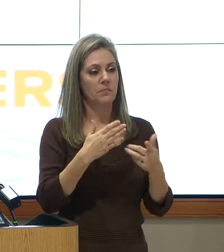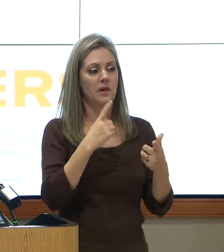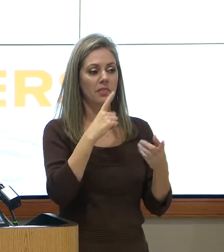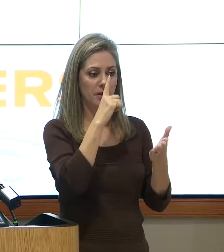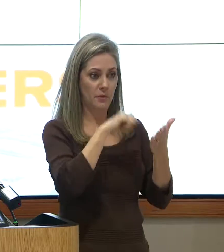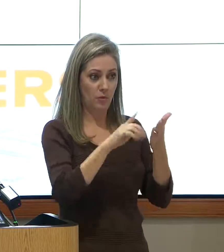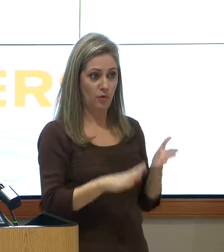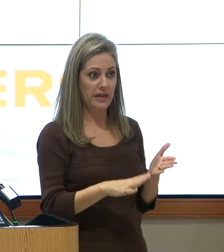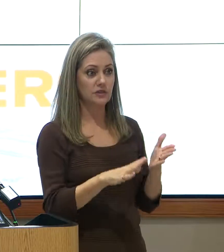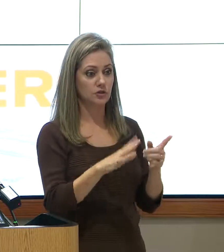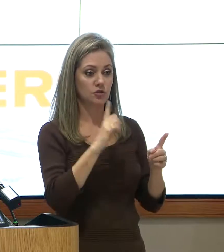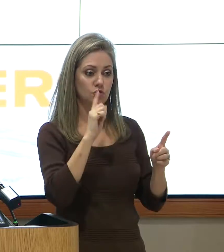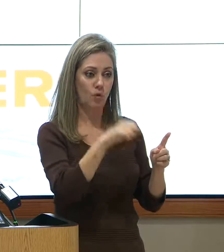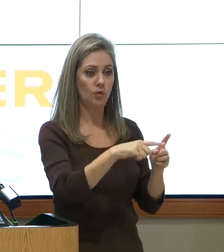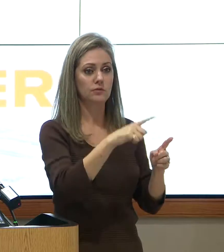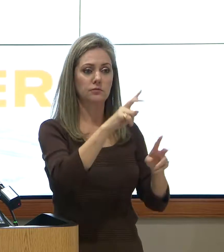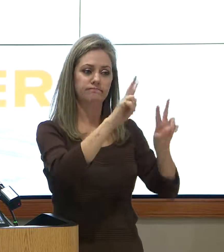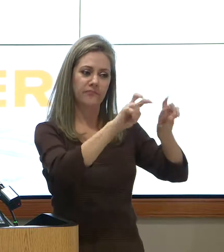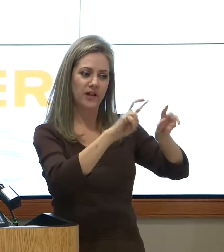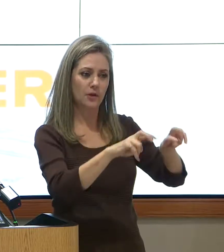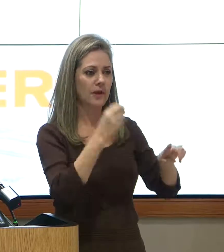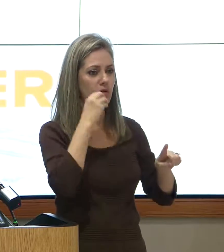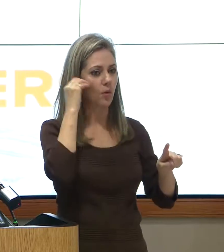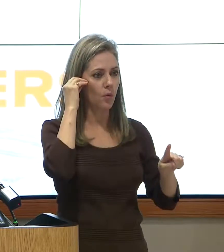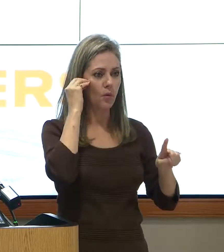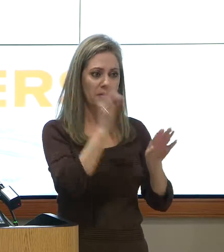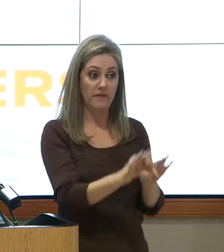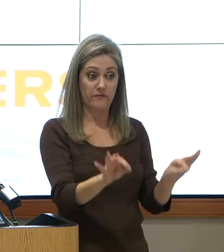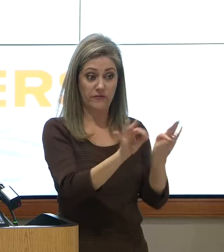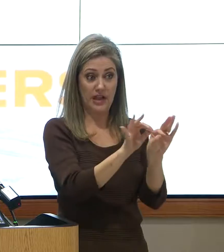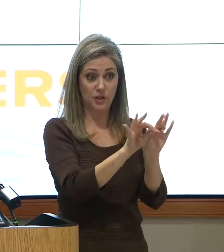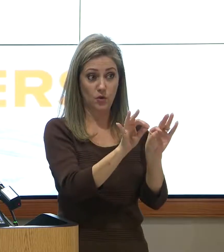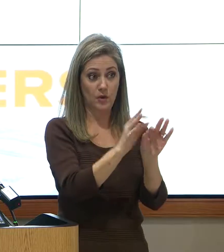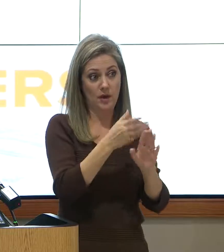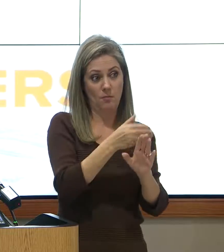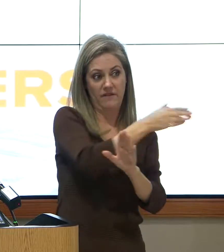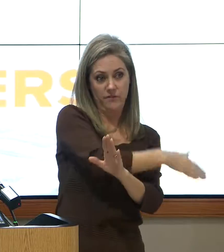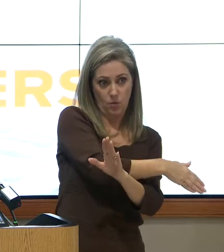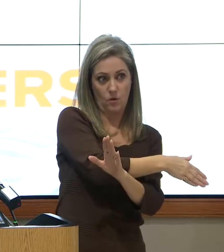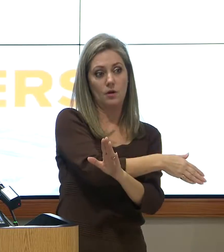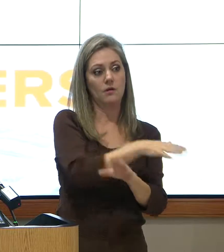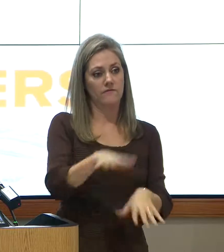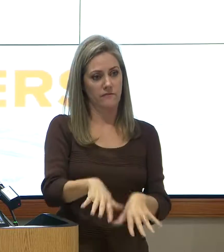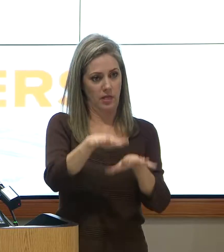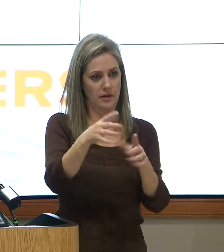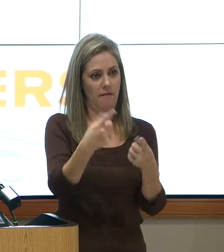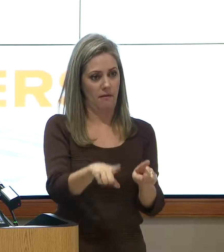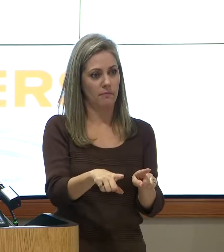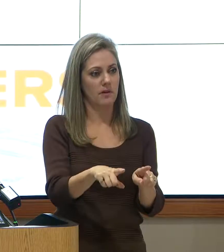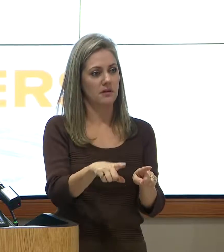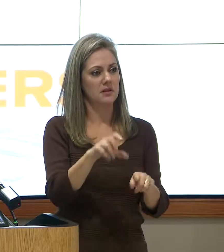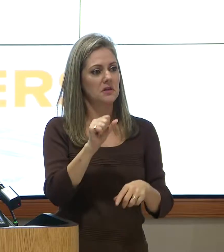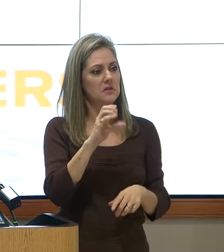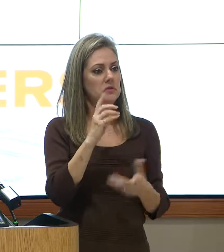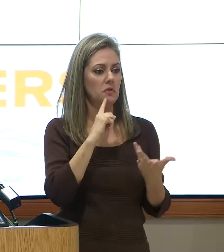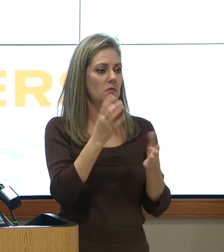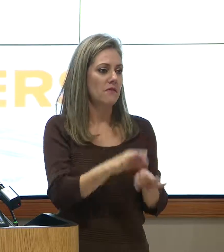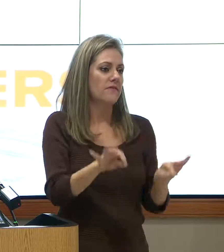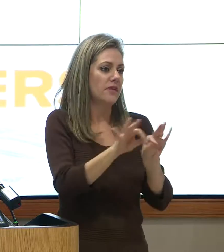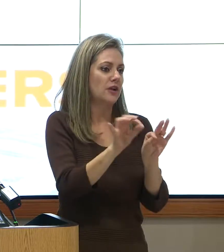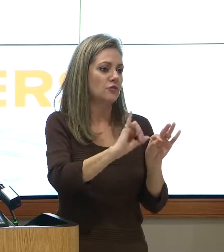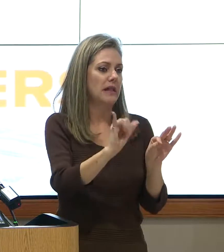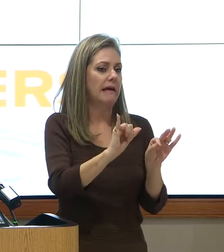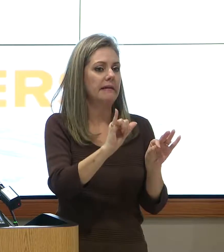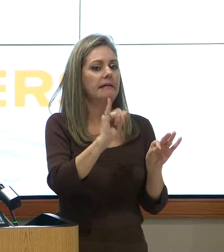appraiser is told to evaluate the home and value it at before flood conditions. In other words, so it would be valued as if it hadn't